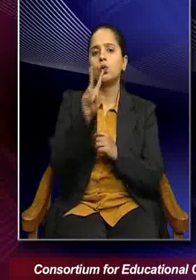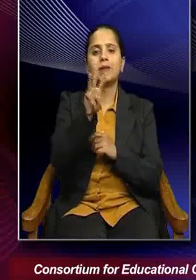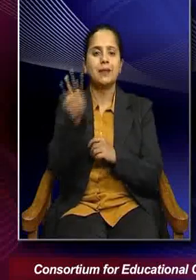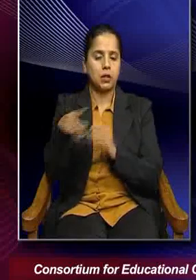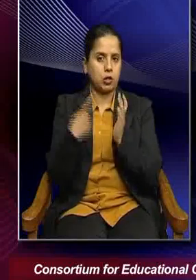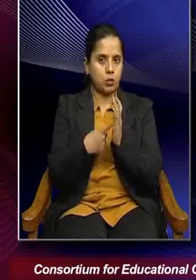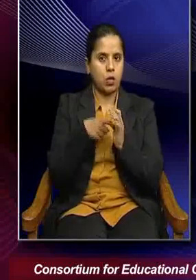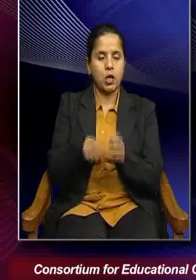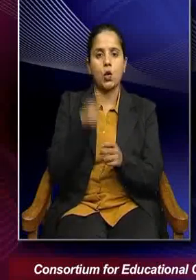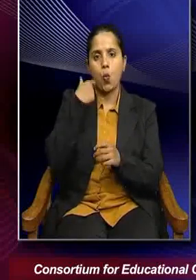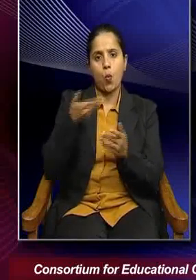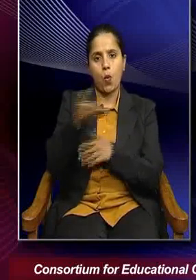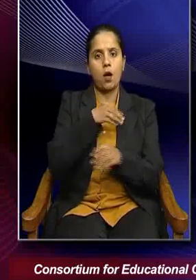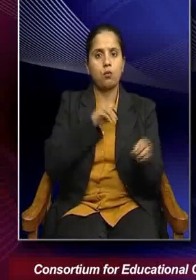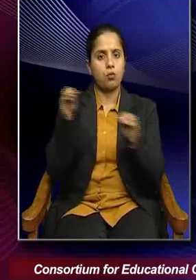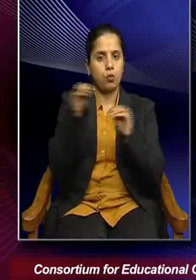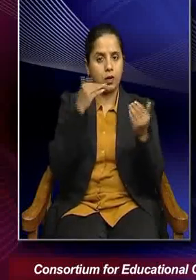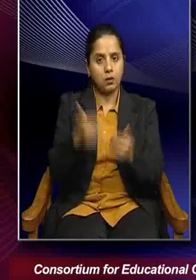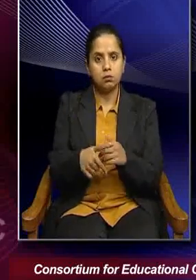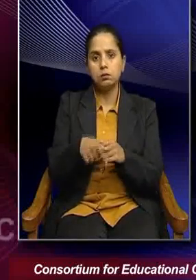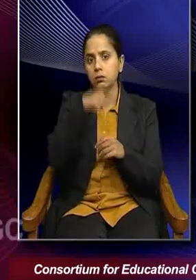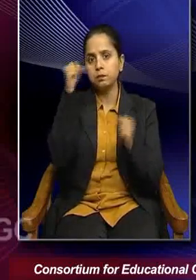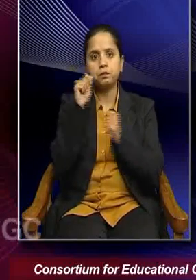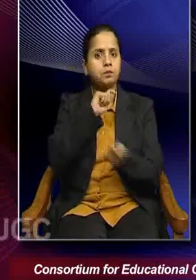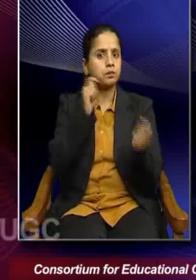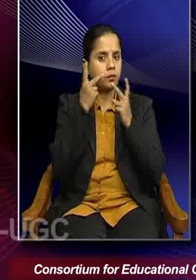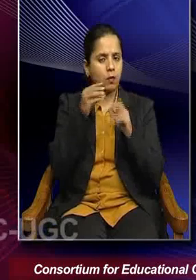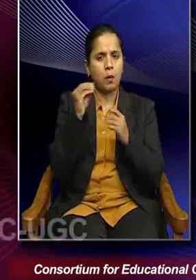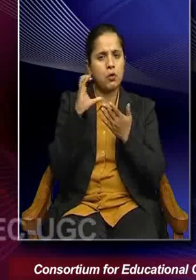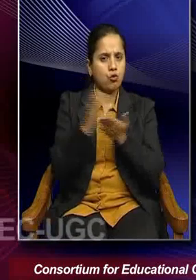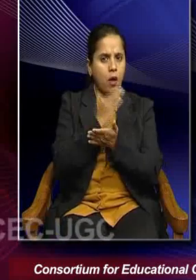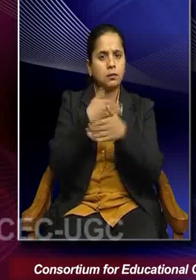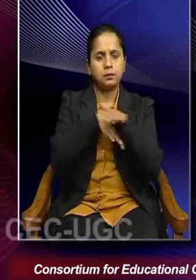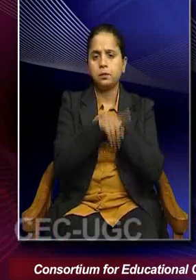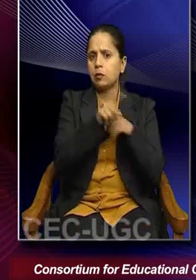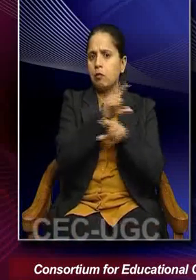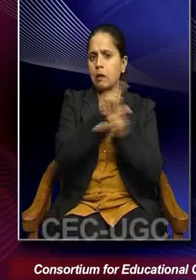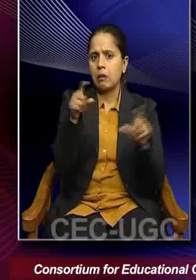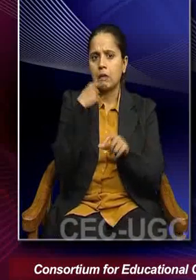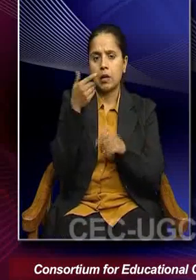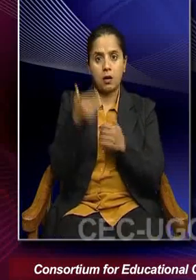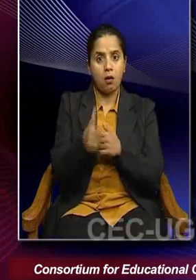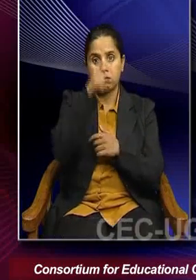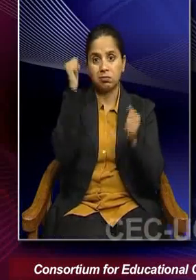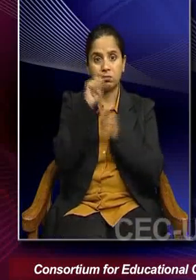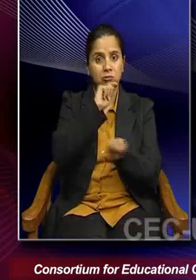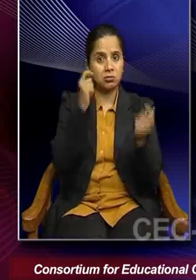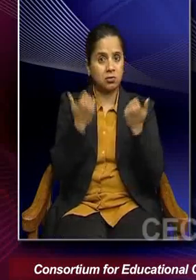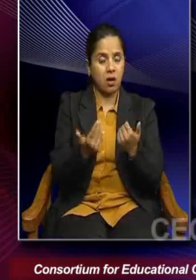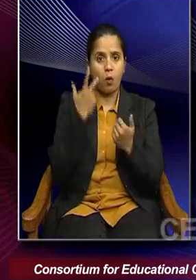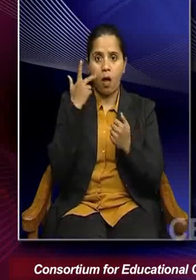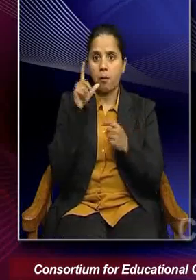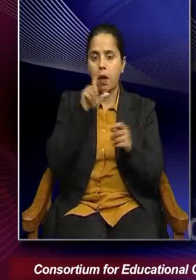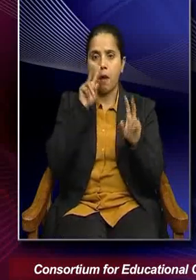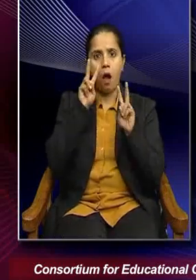human migration in the face of climate change, one of the chapters. So, they clearly say that, you know, with climate change coming into the picture,